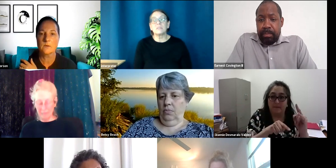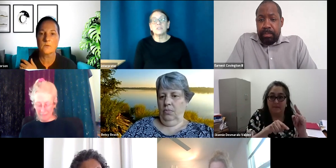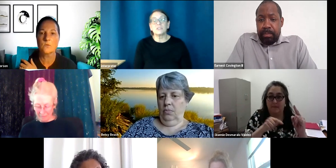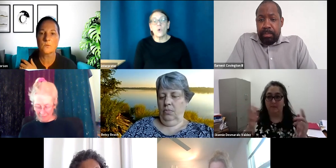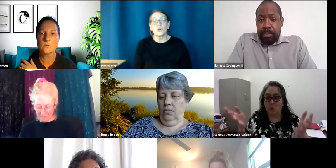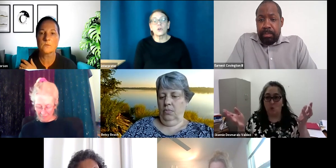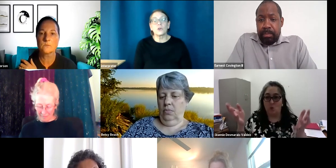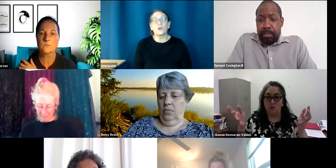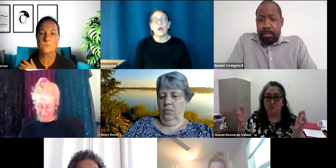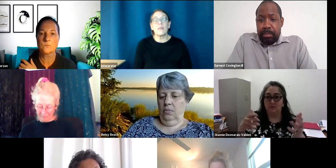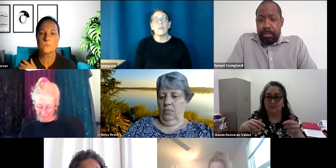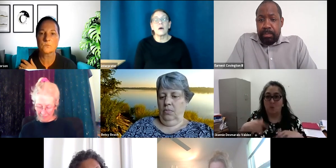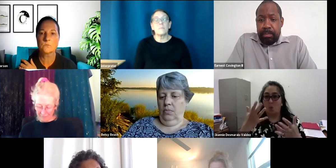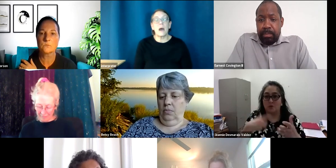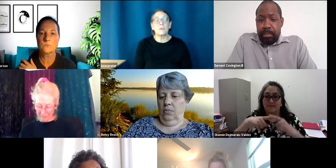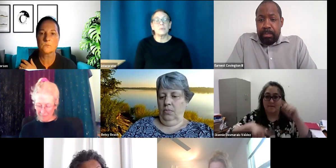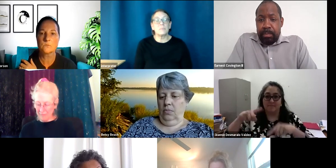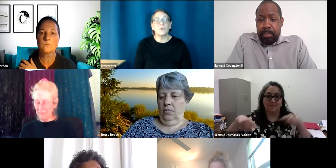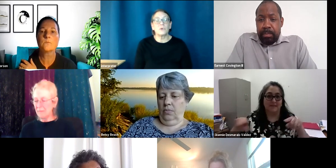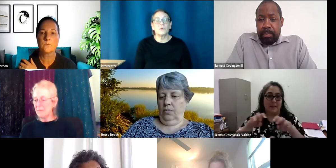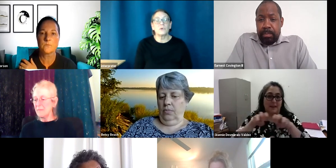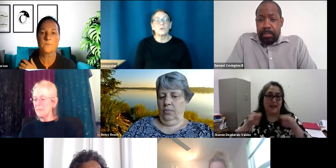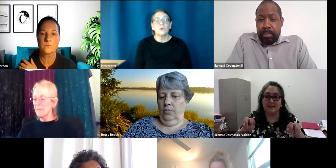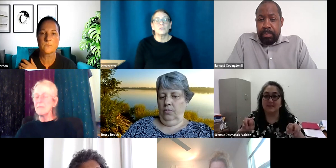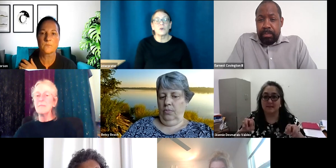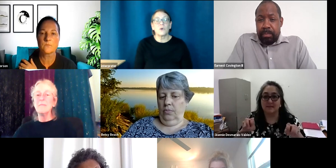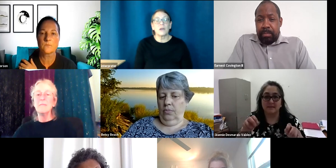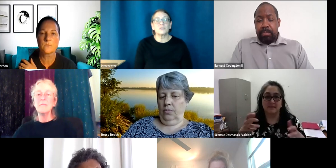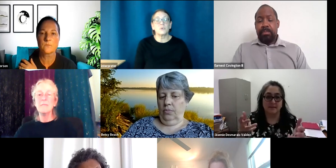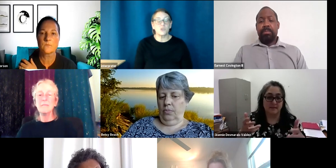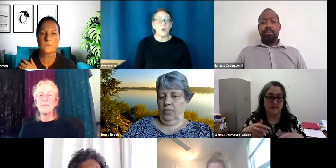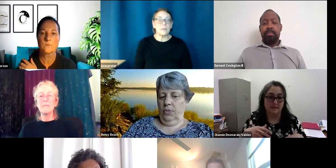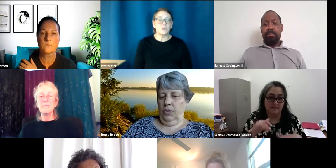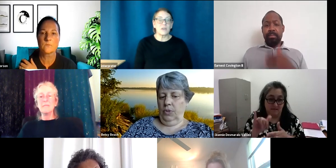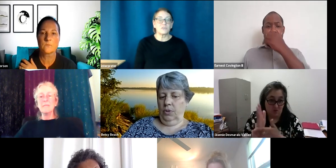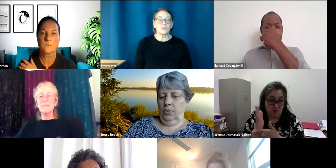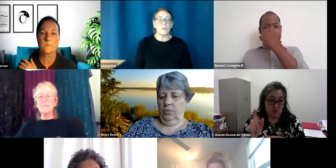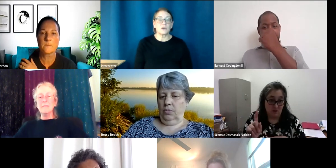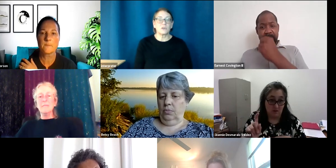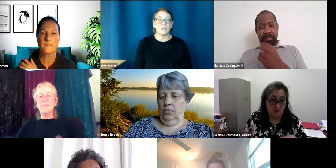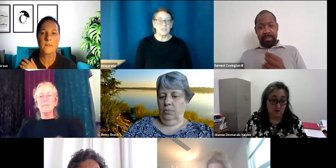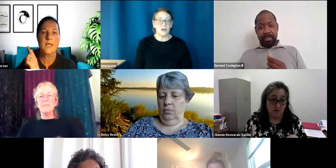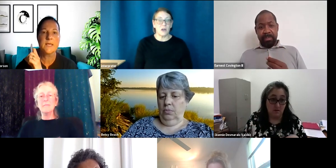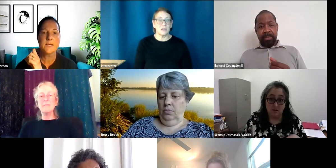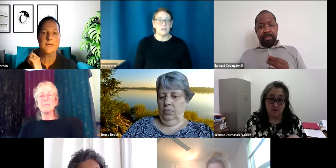business owner and the pop-up people. So I just, we just want to make sure we have a diverse panel. Is that all right?